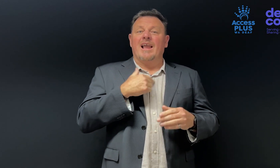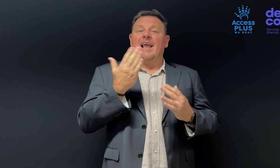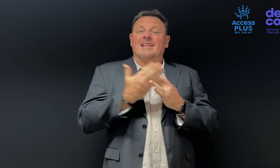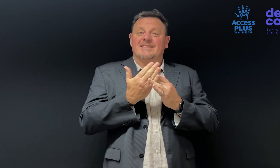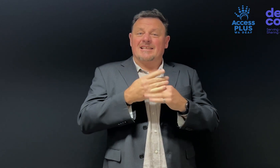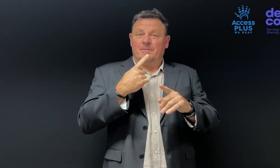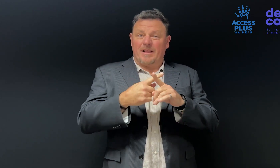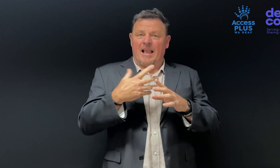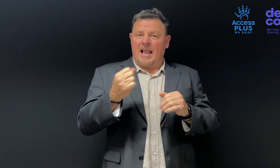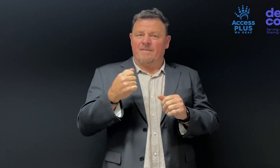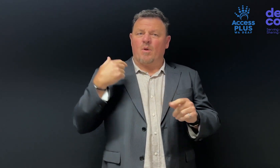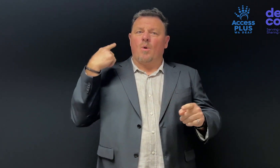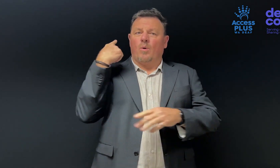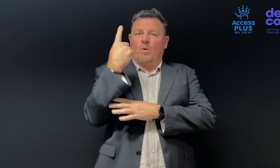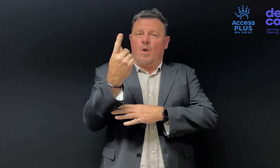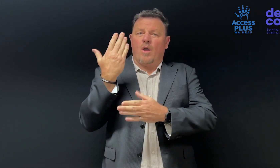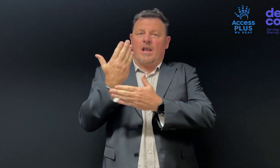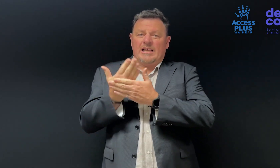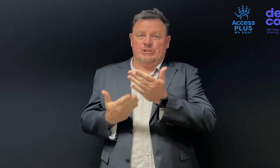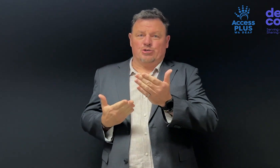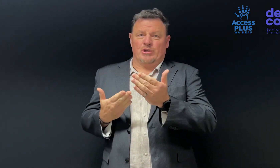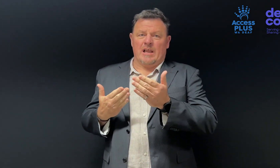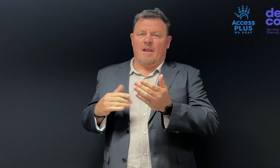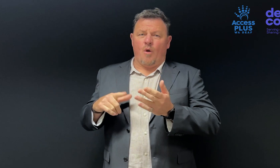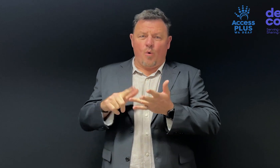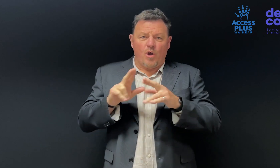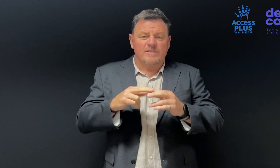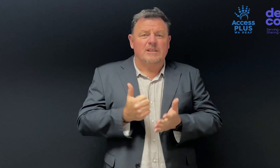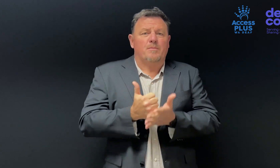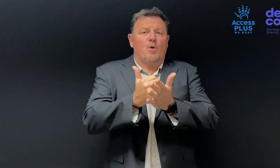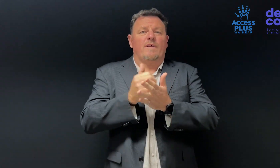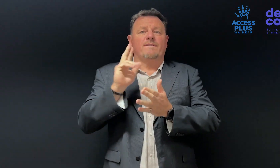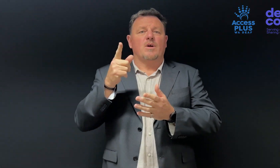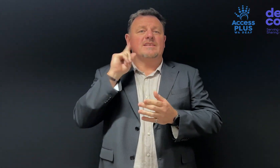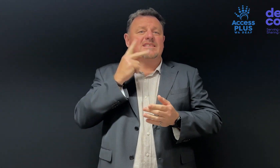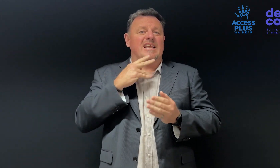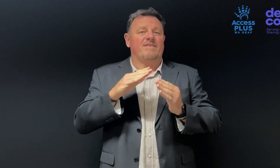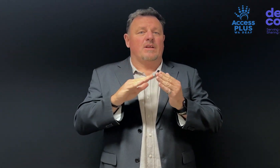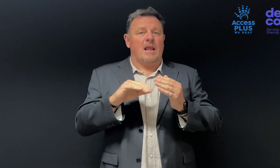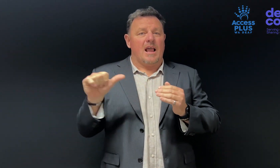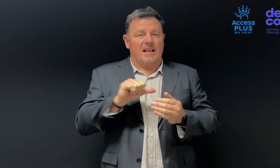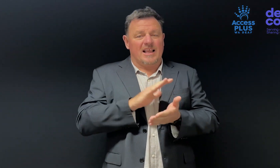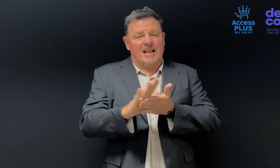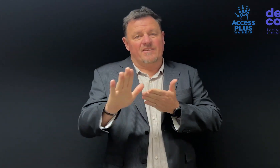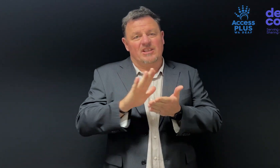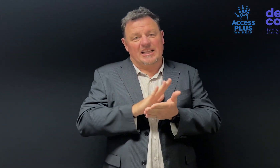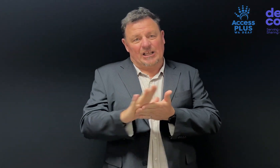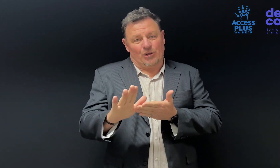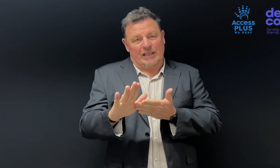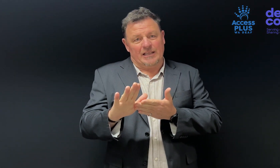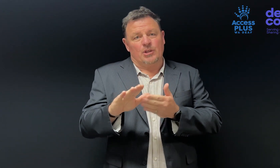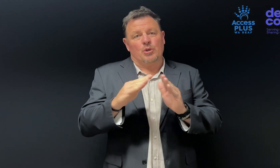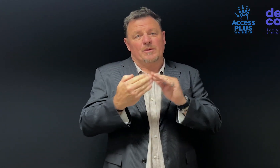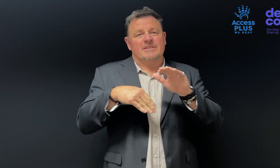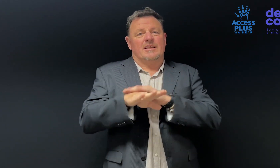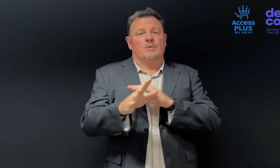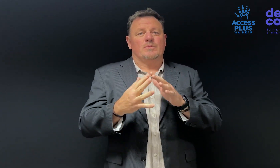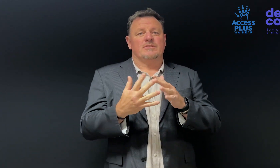We at Access Plus have a long history of supporting the Deaf and Hard of Hearing community in Western